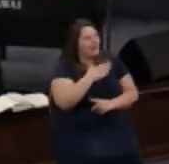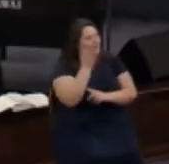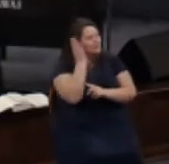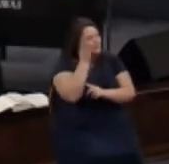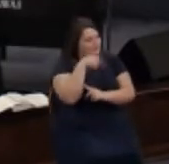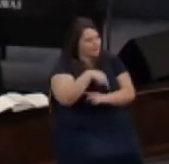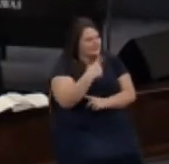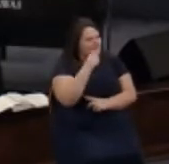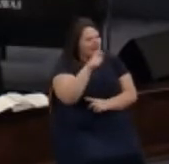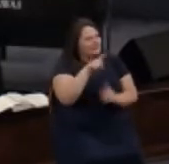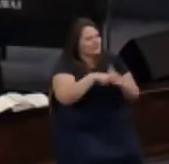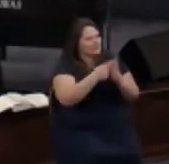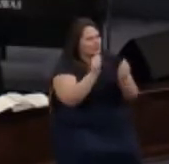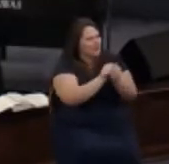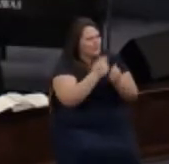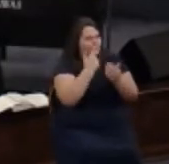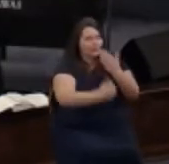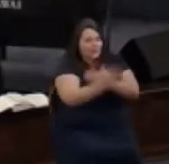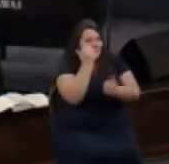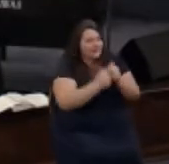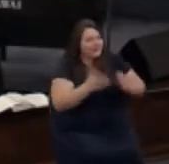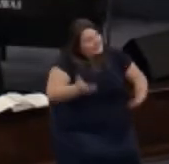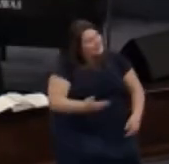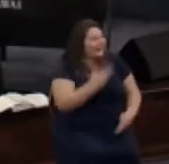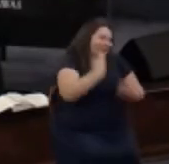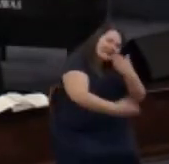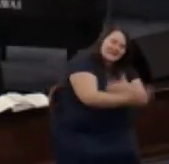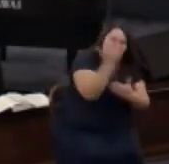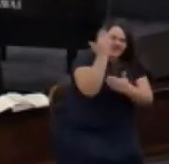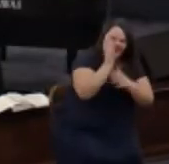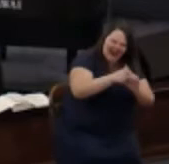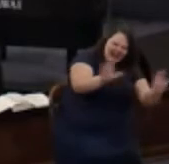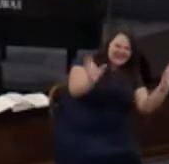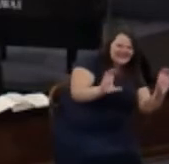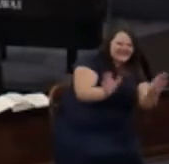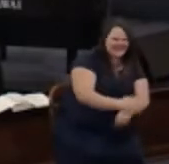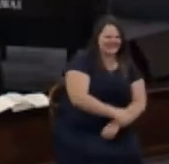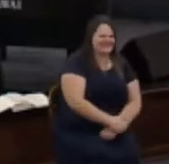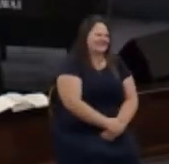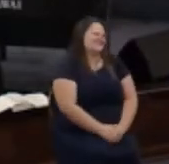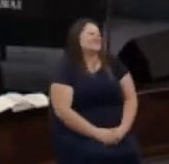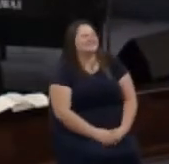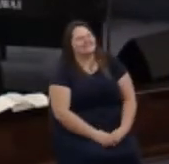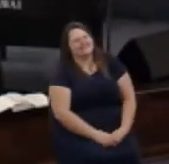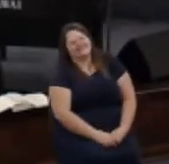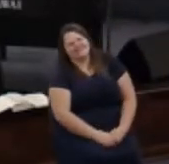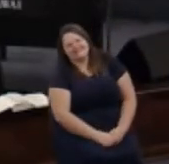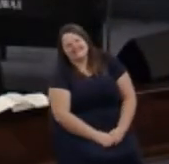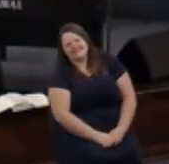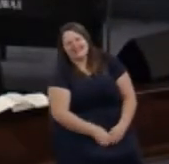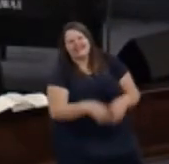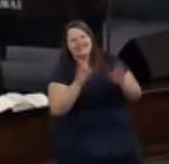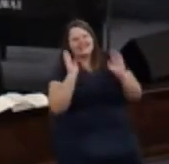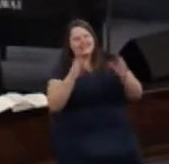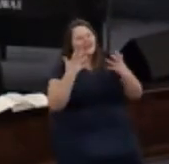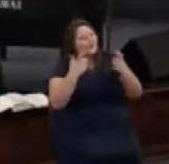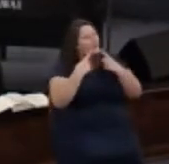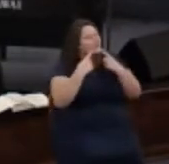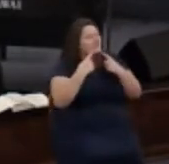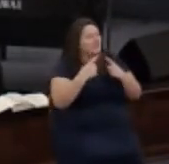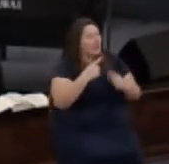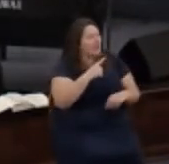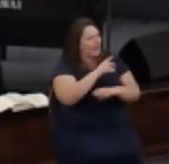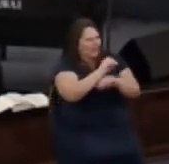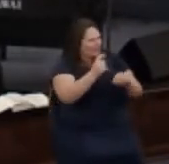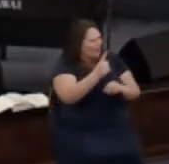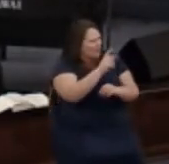says I need to start with good morning everyone so good morning everybody how we doing all right I just want to say I've never been applauded for